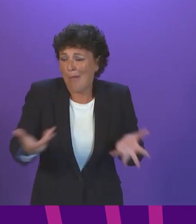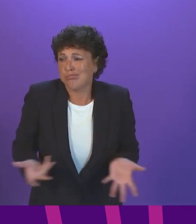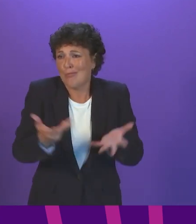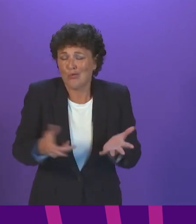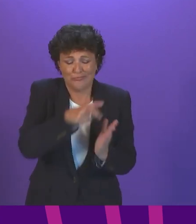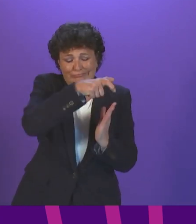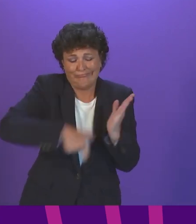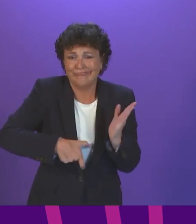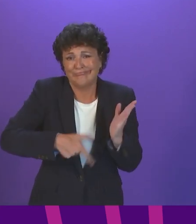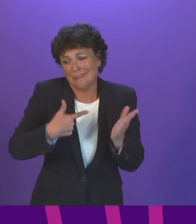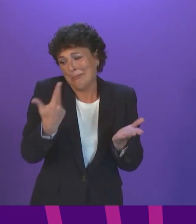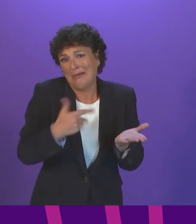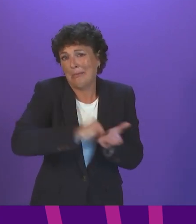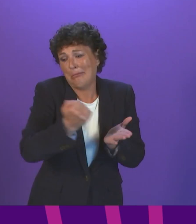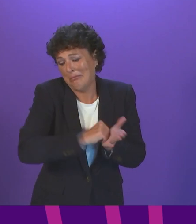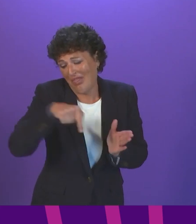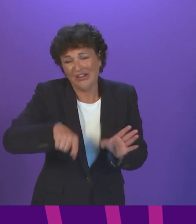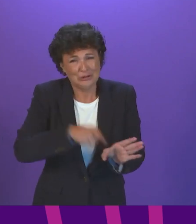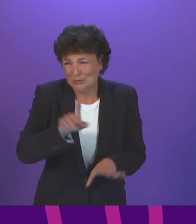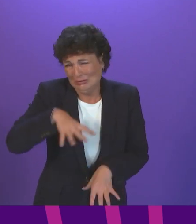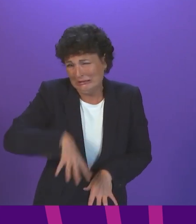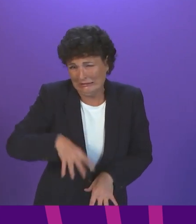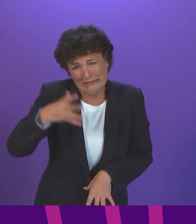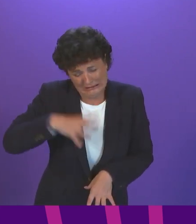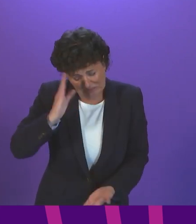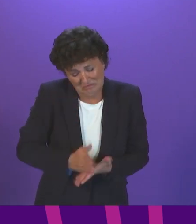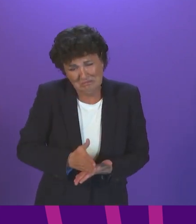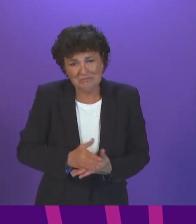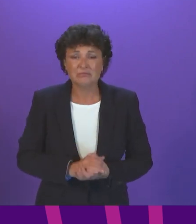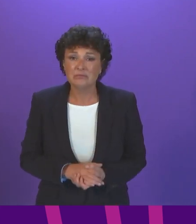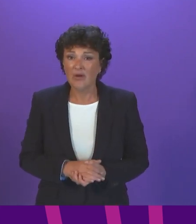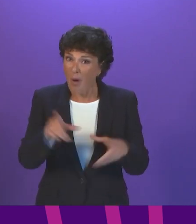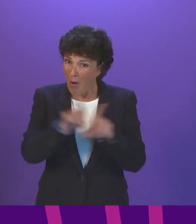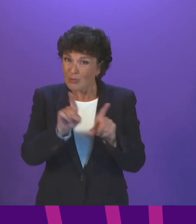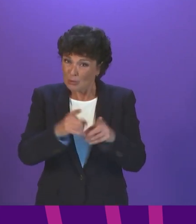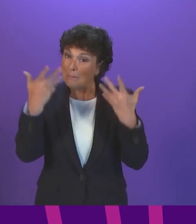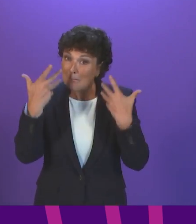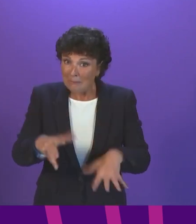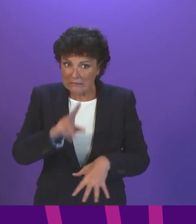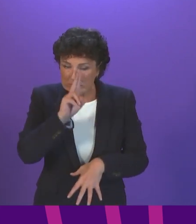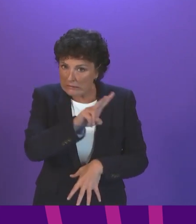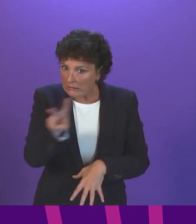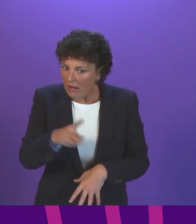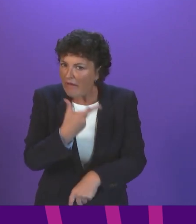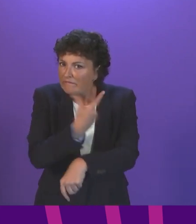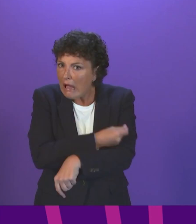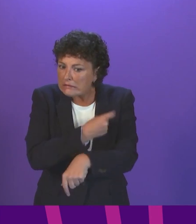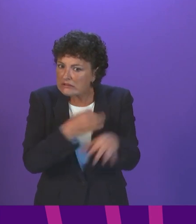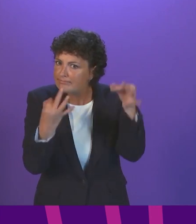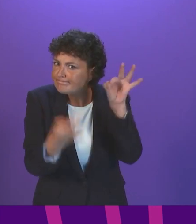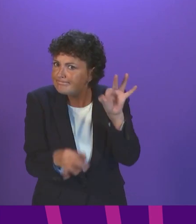government produced earlier on this year. And we're also seeing the same problems on vaccine passports.